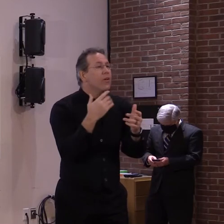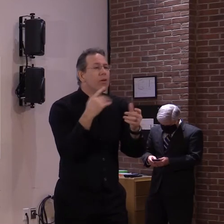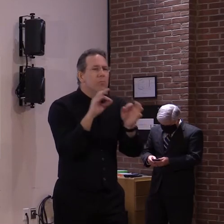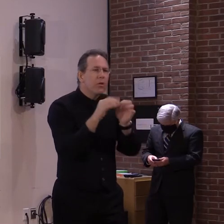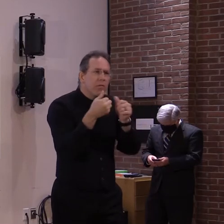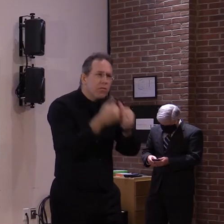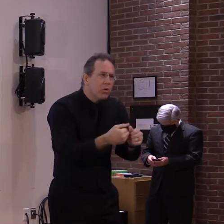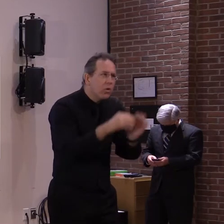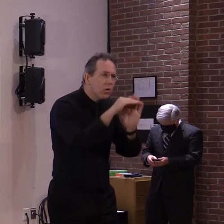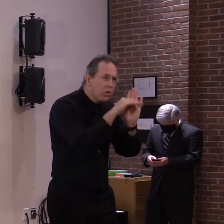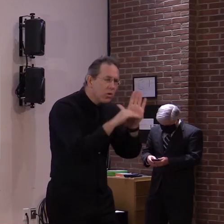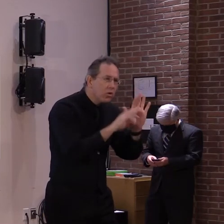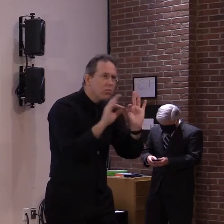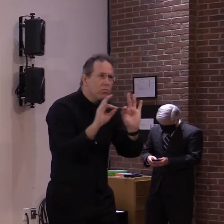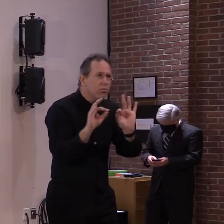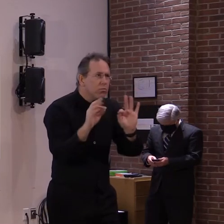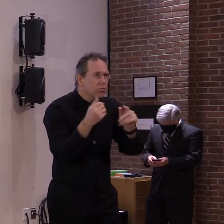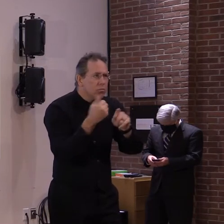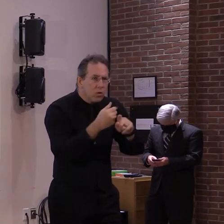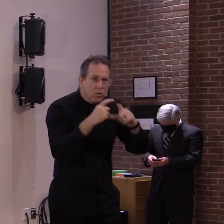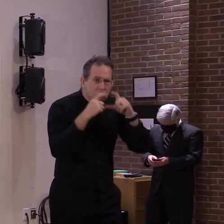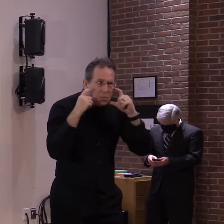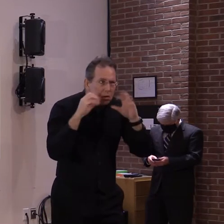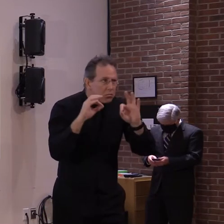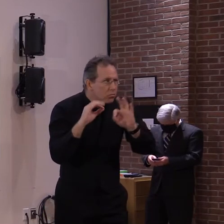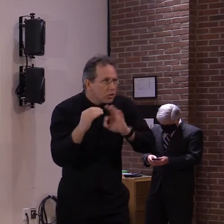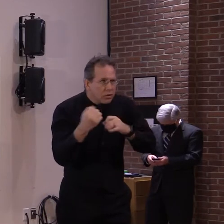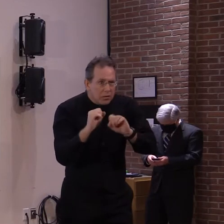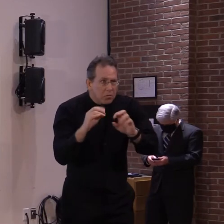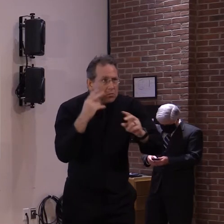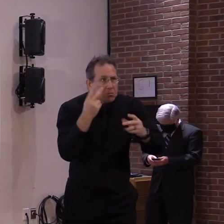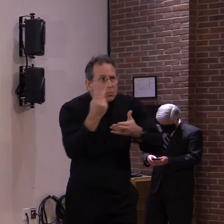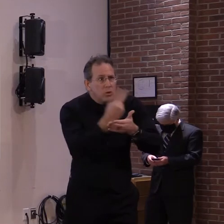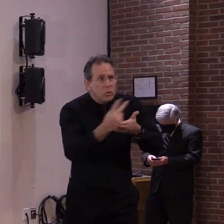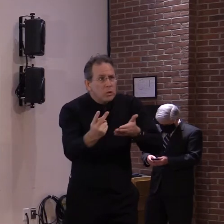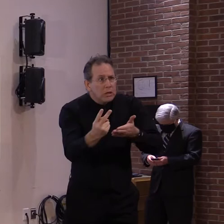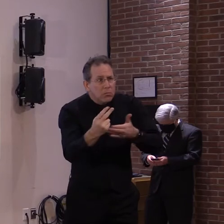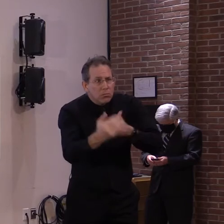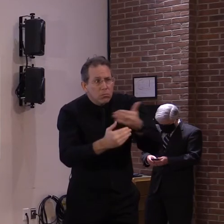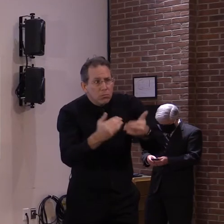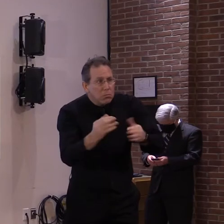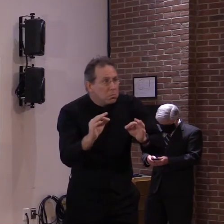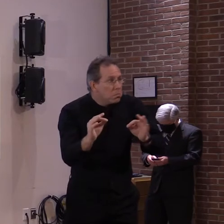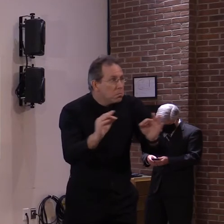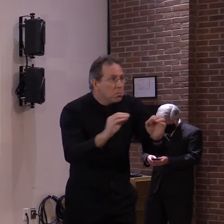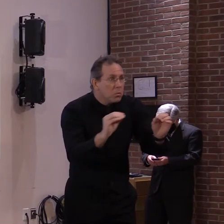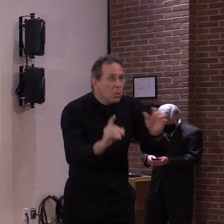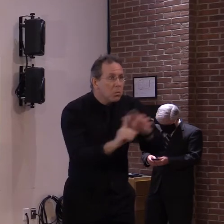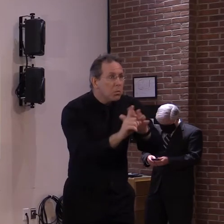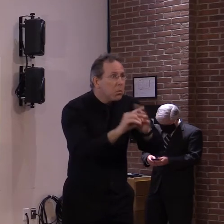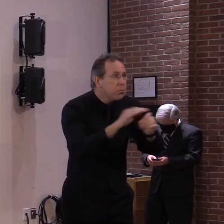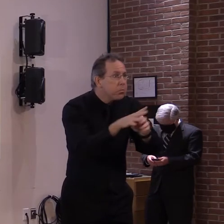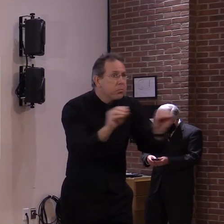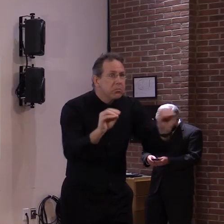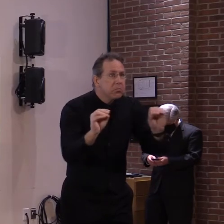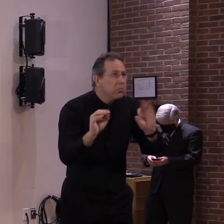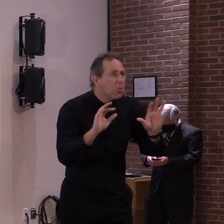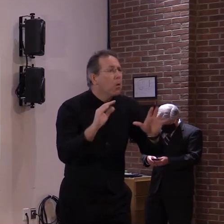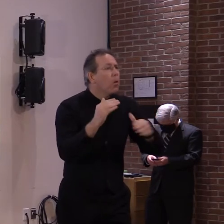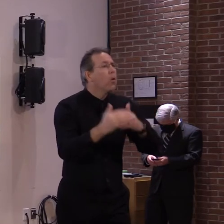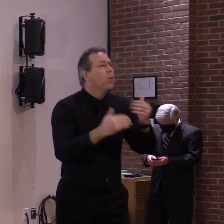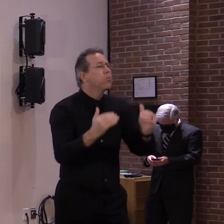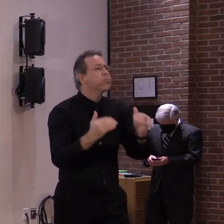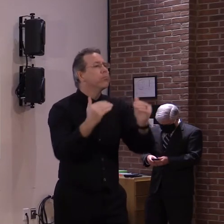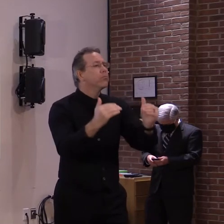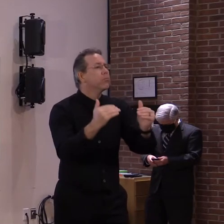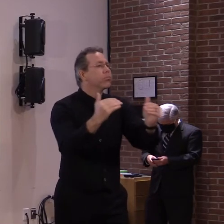incubation periods of the virus between any moves that we would make. Um, if we hadn't seen such